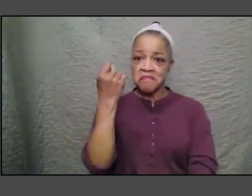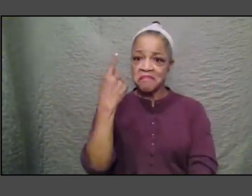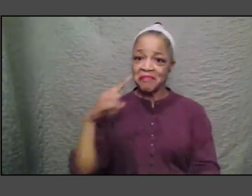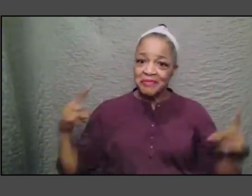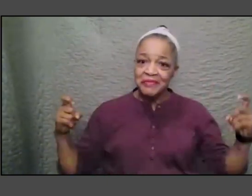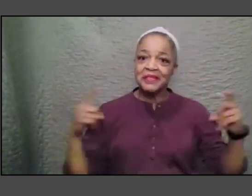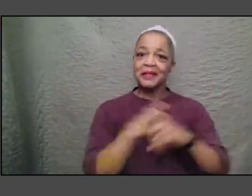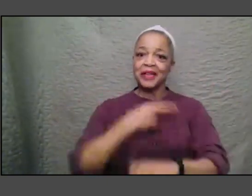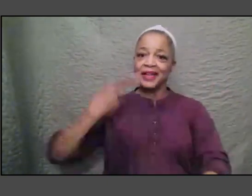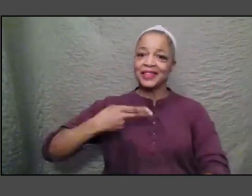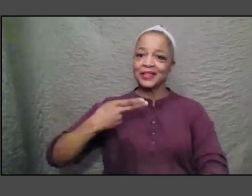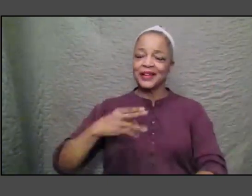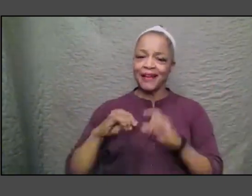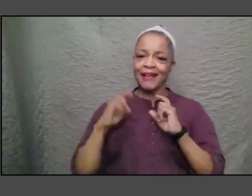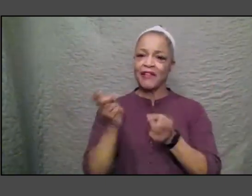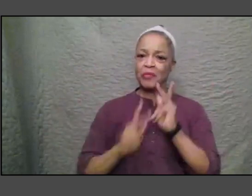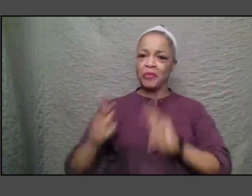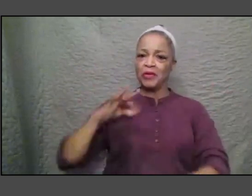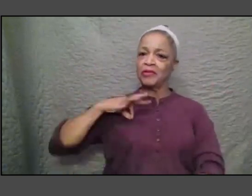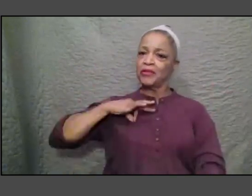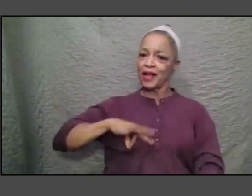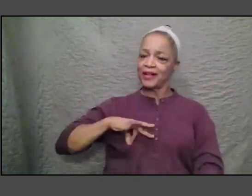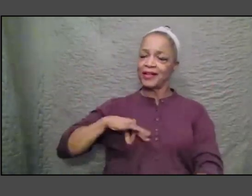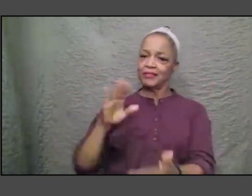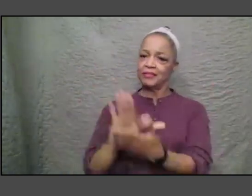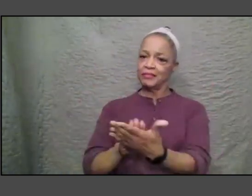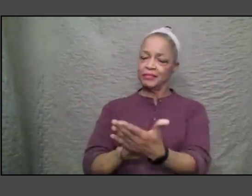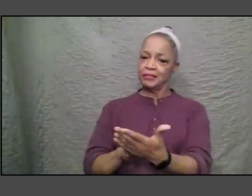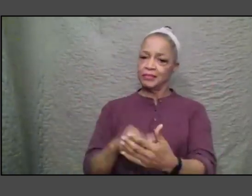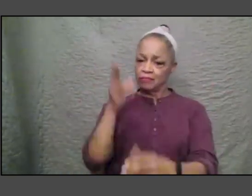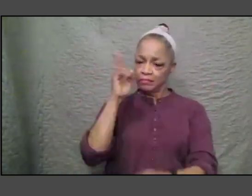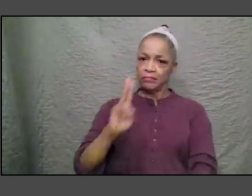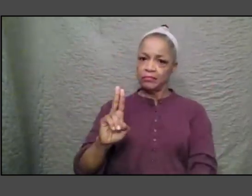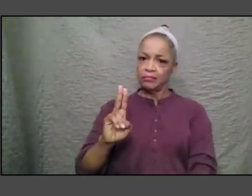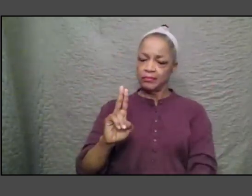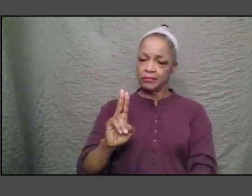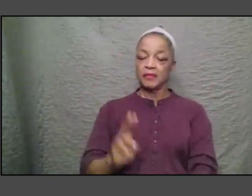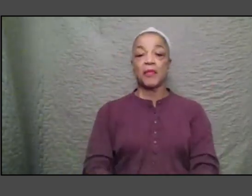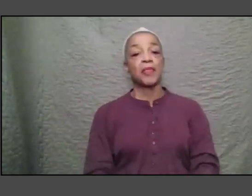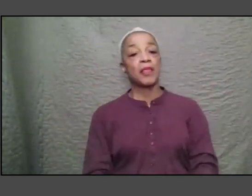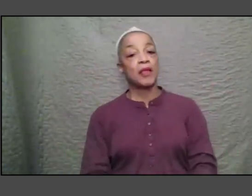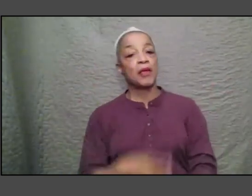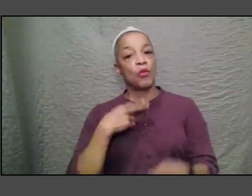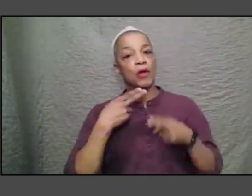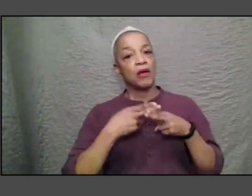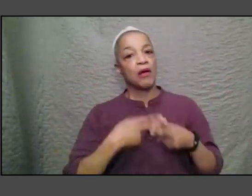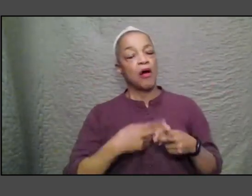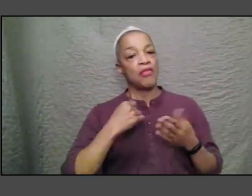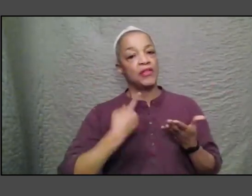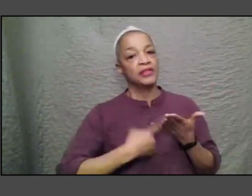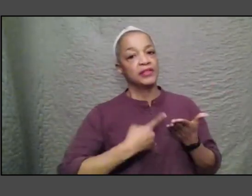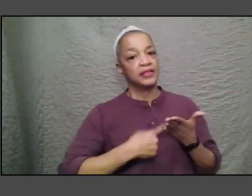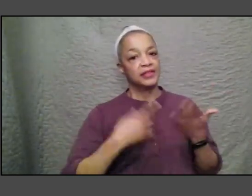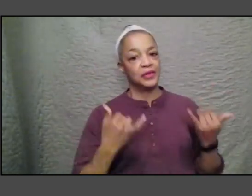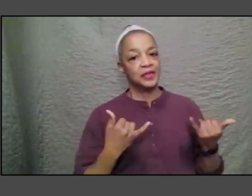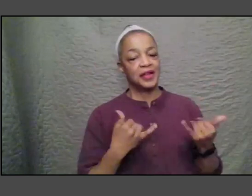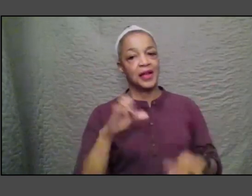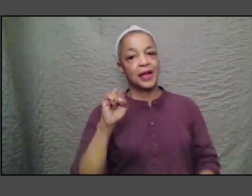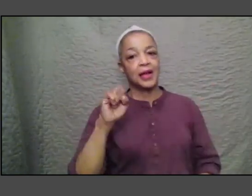mm-hmm and so you know we called this conversation the state of our union uh which